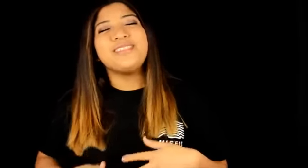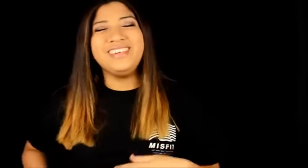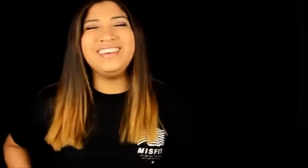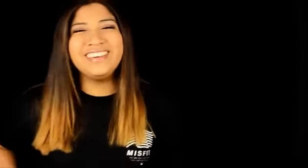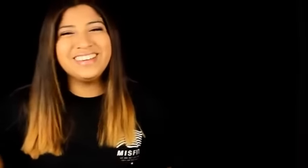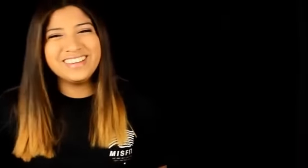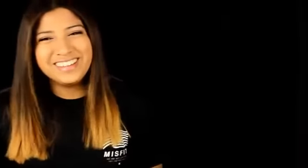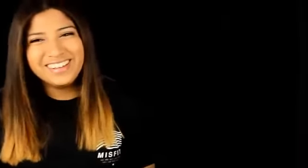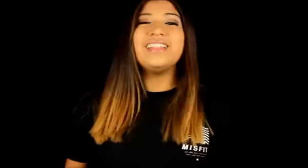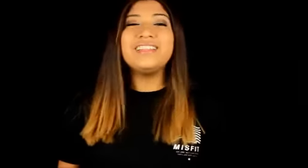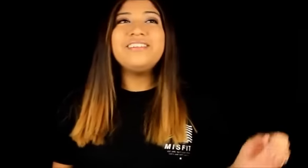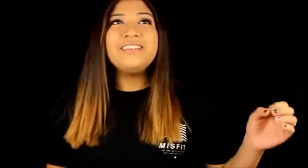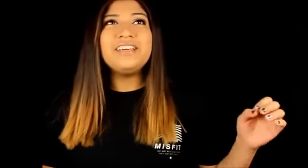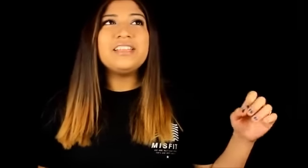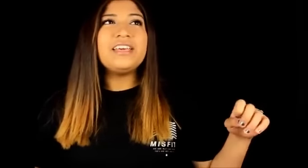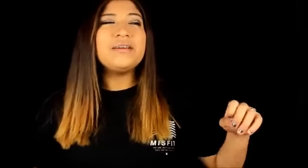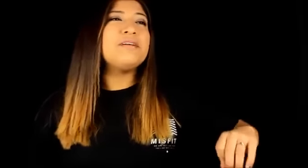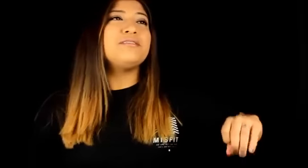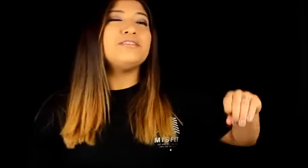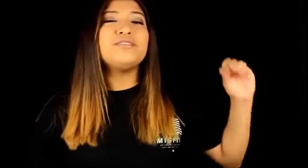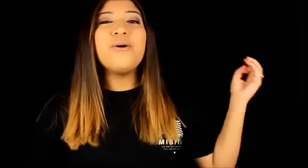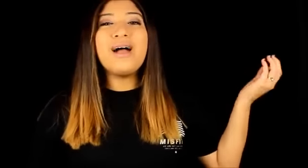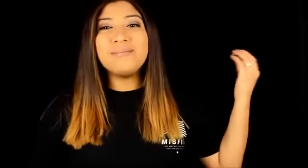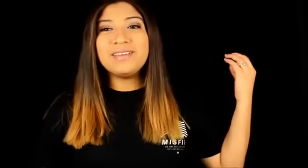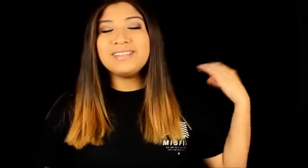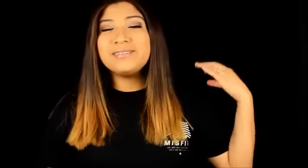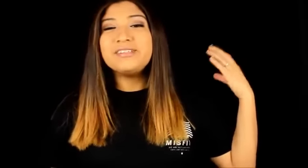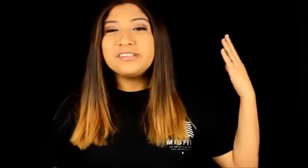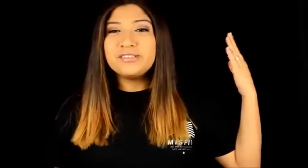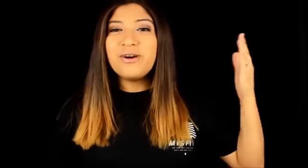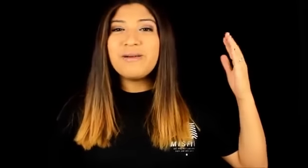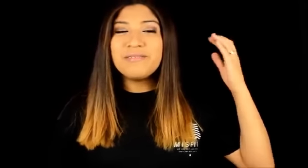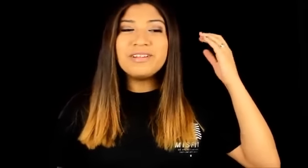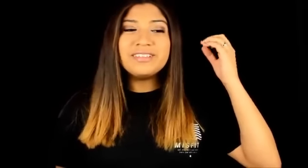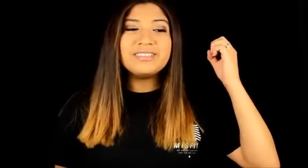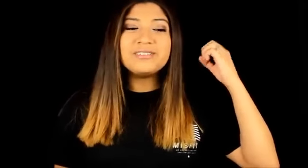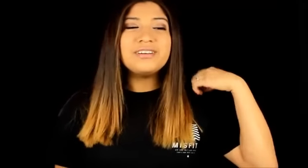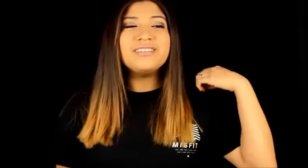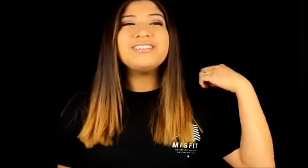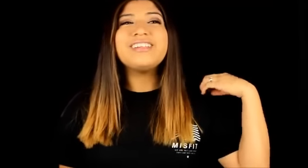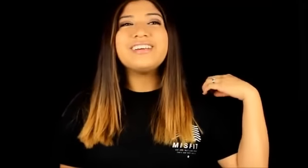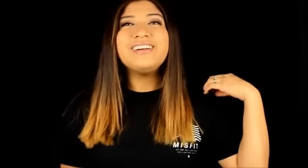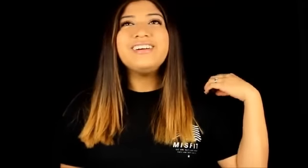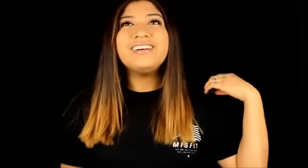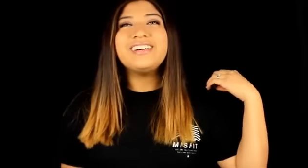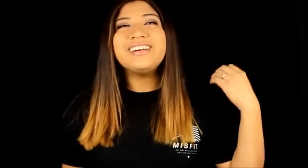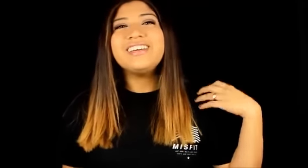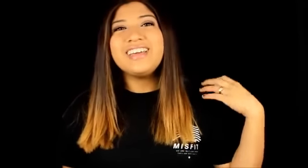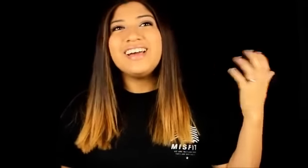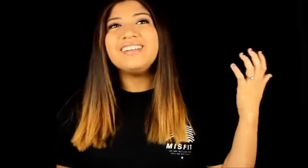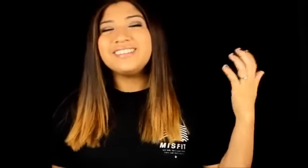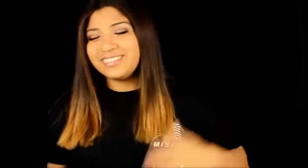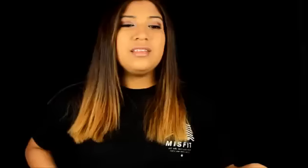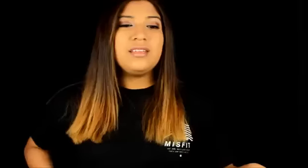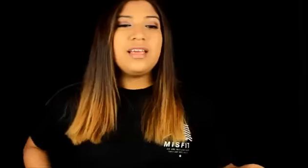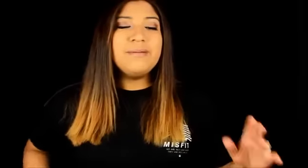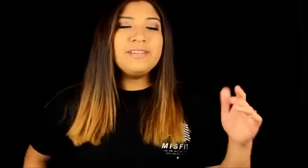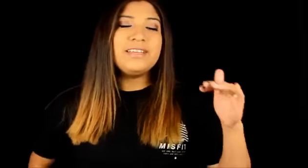literally like it makes me so happy it makes me so happy when I listen to it I was like oh yes Emily